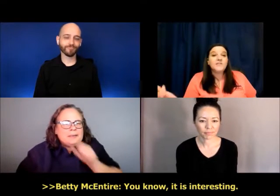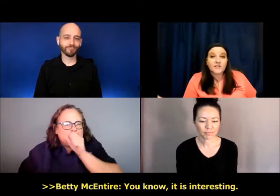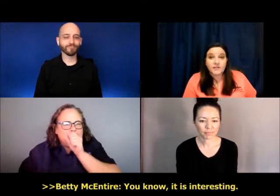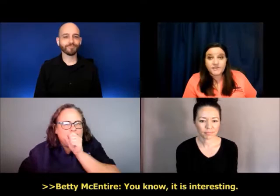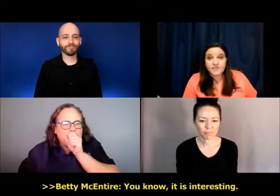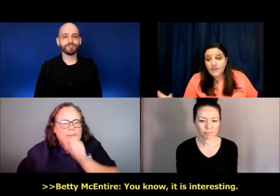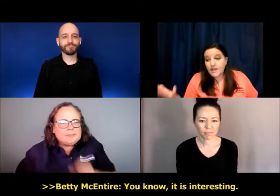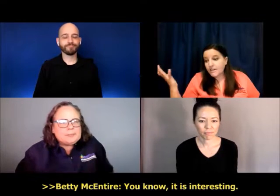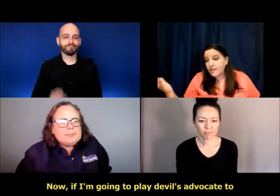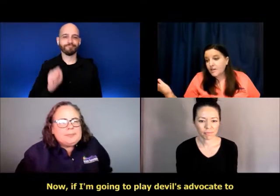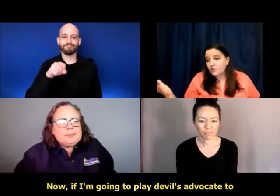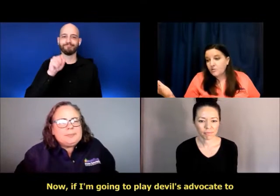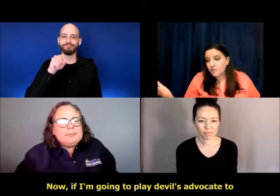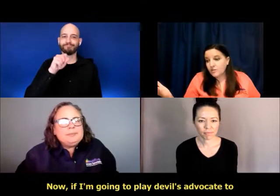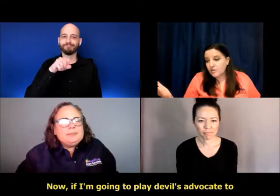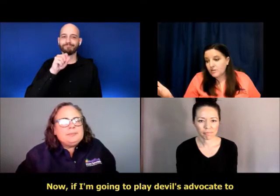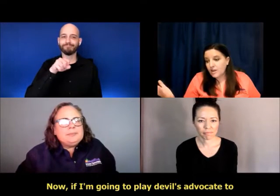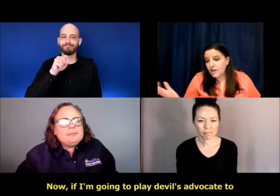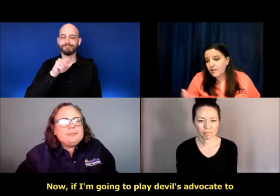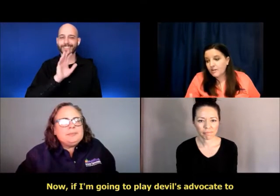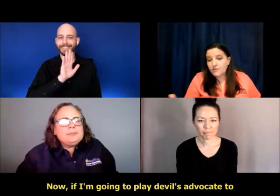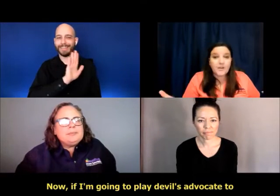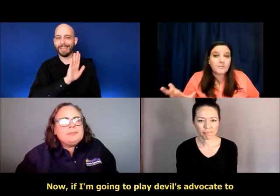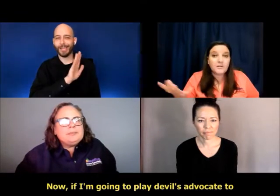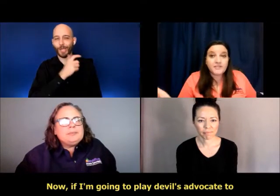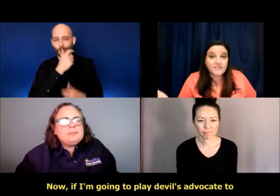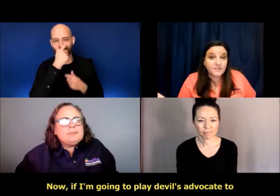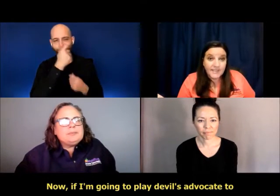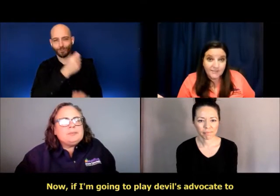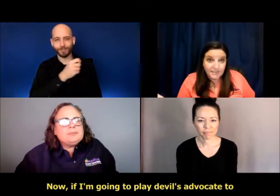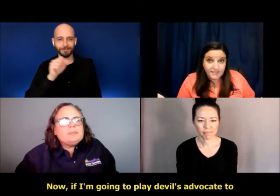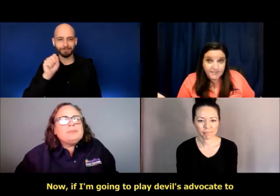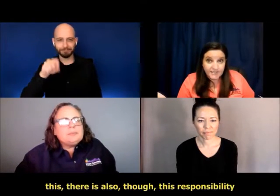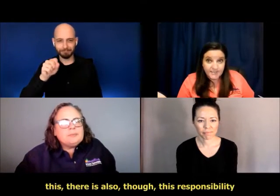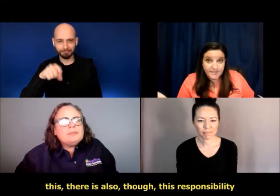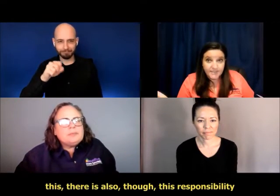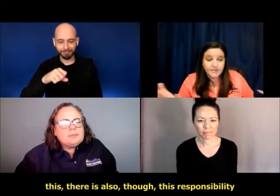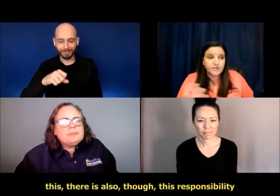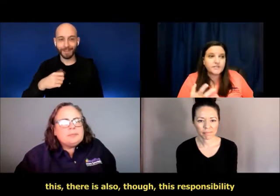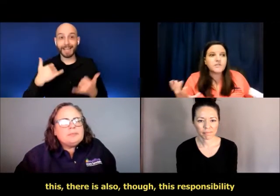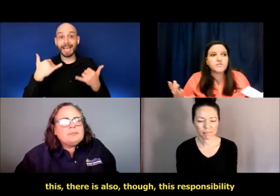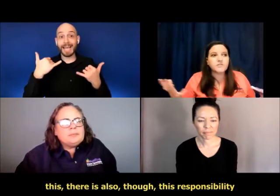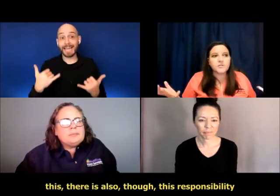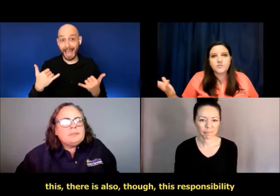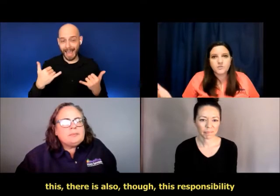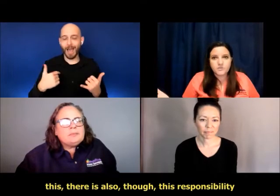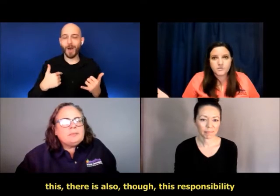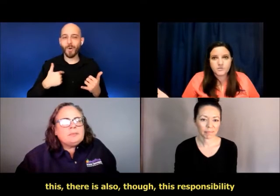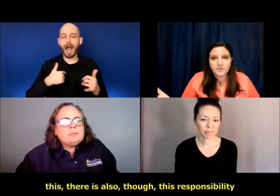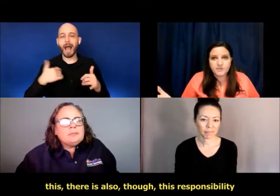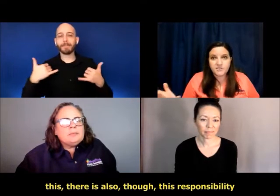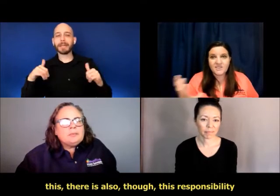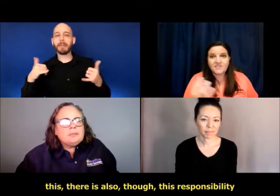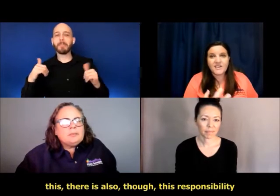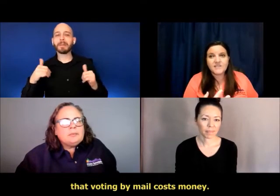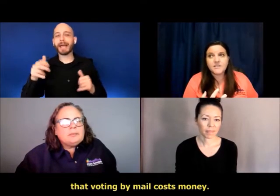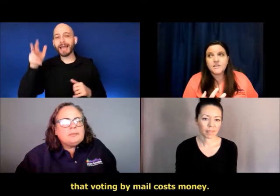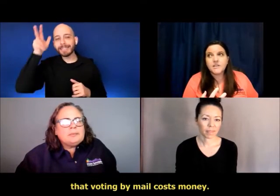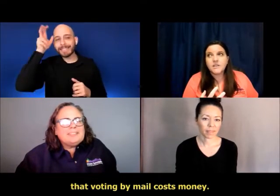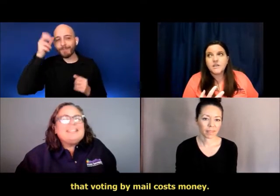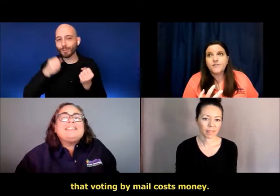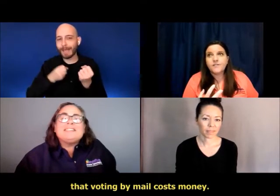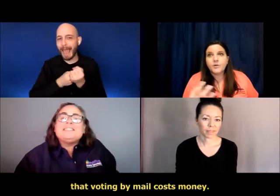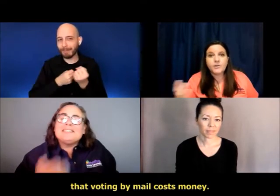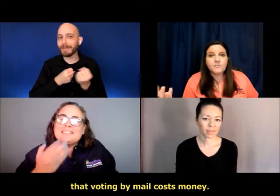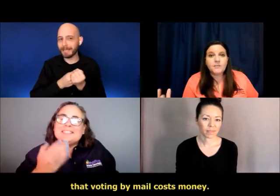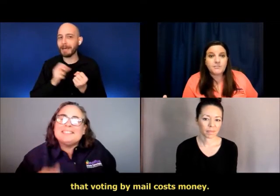it is interesting. Now, if I'm going to play devil's advocate to this, there is also, though, this responsibility of that